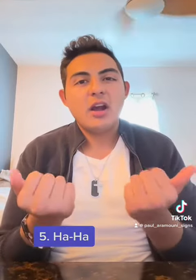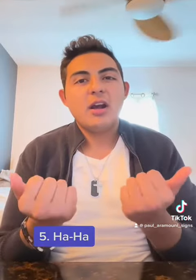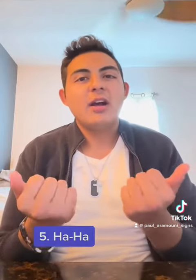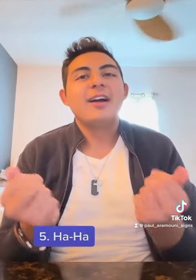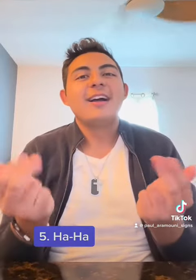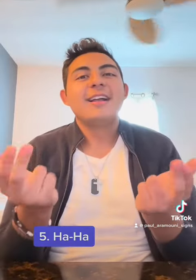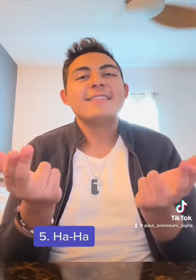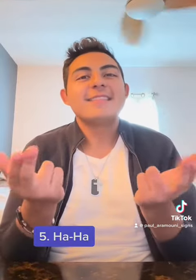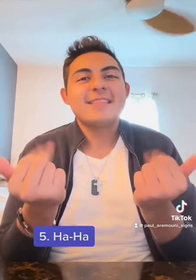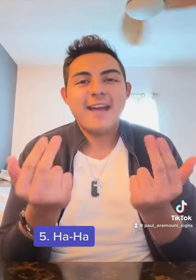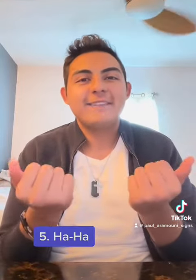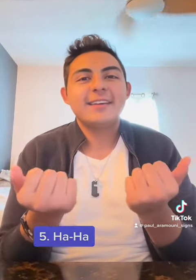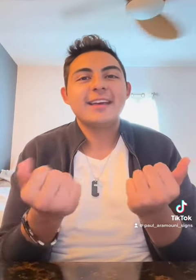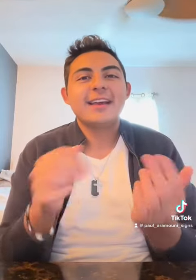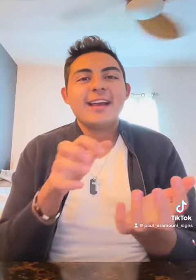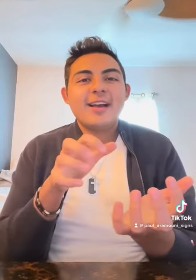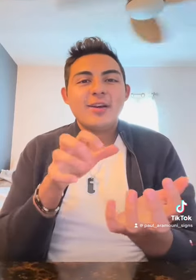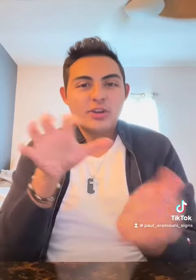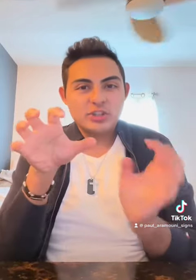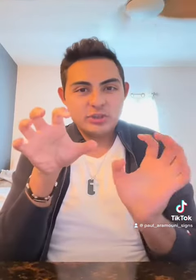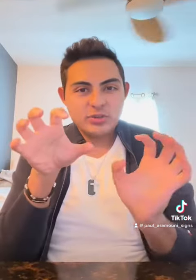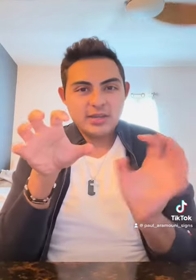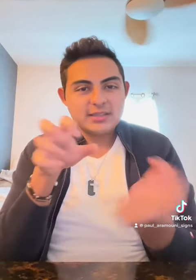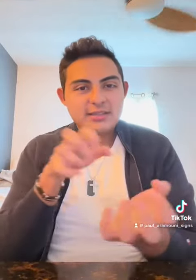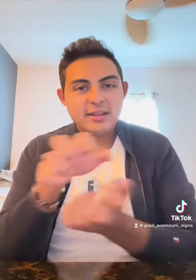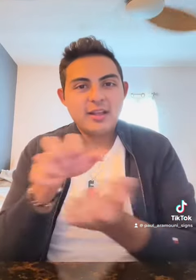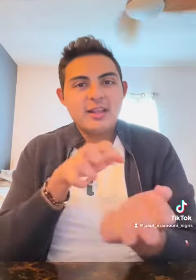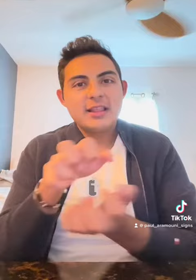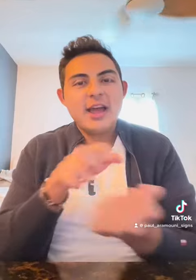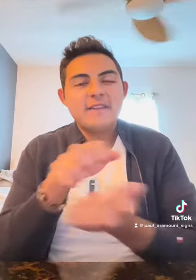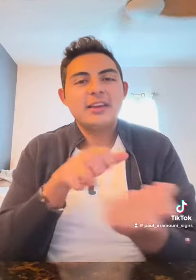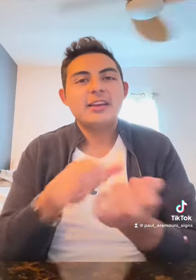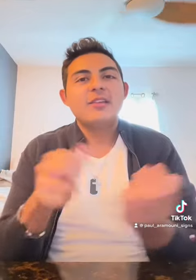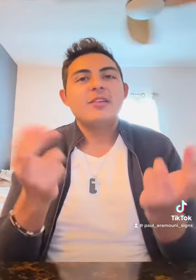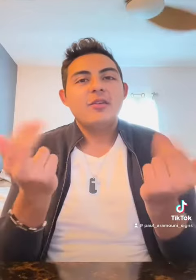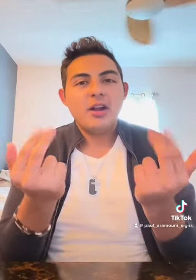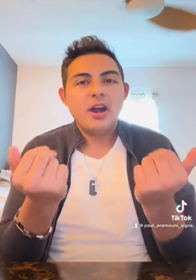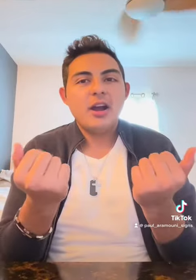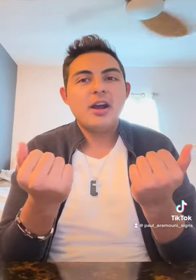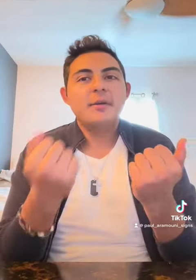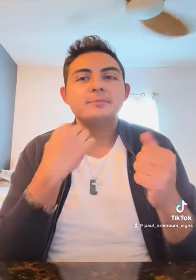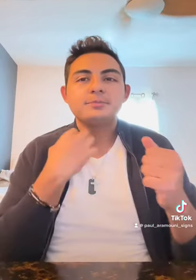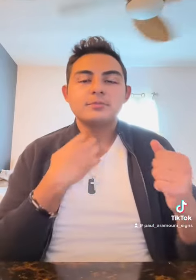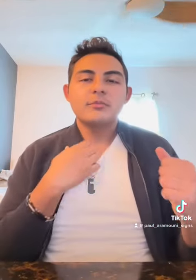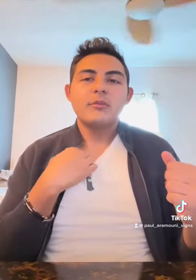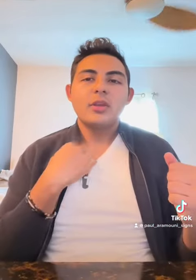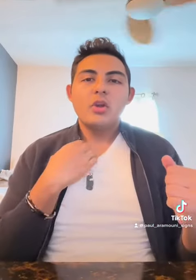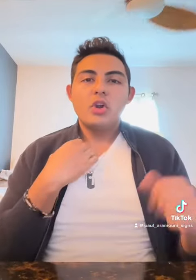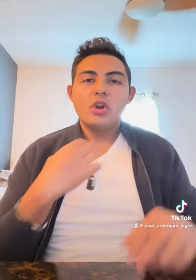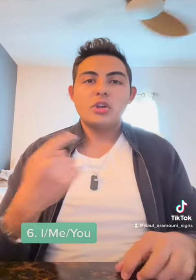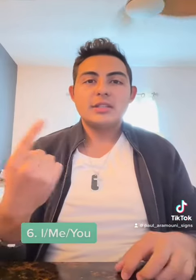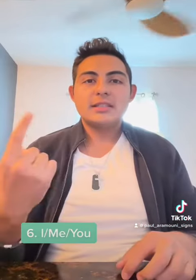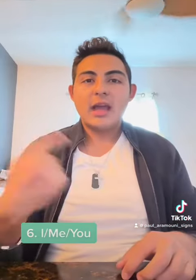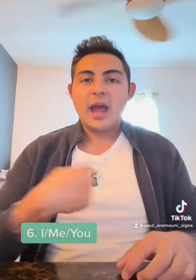laughing we could just do this laughing or haha this is i